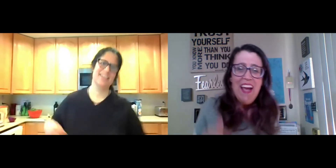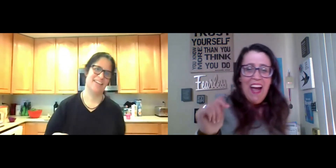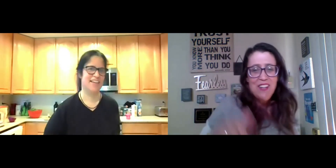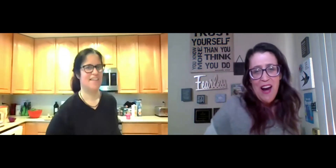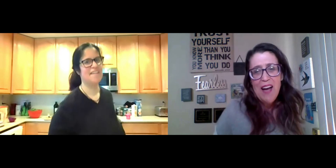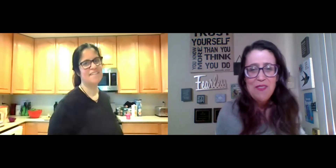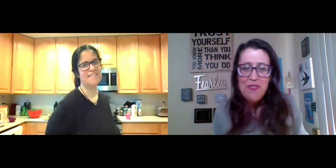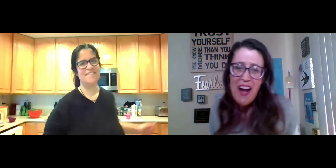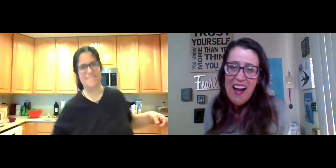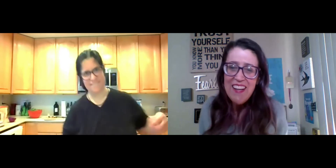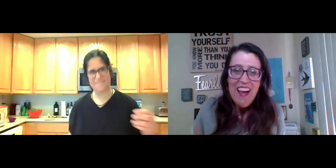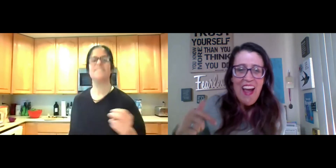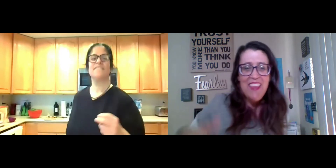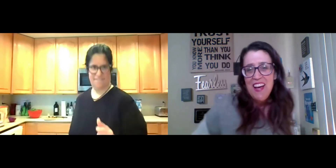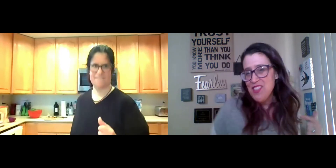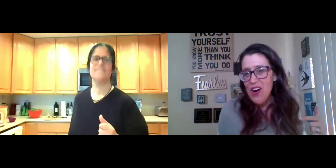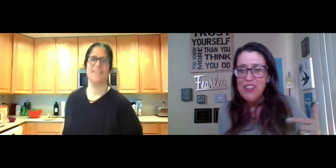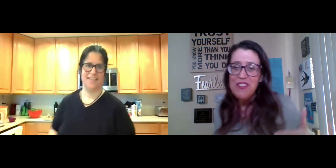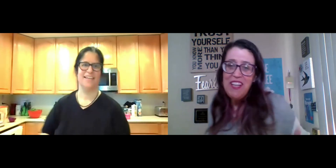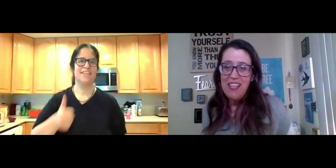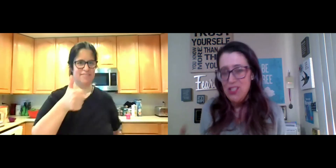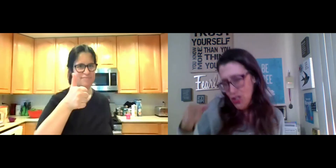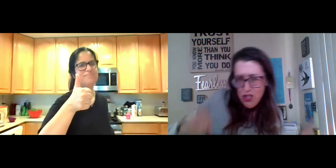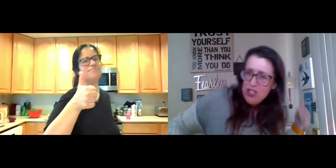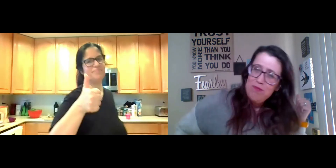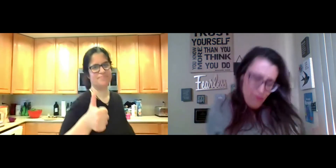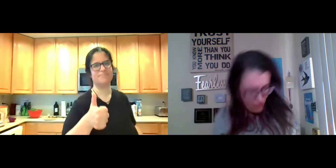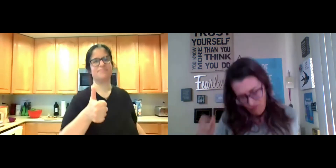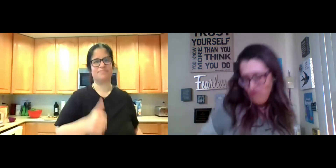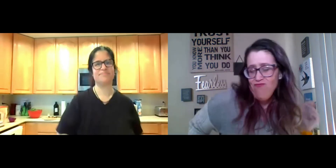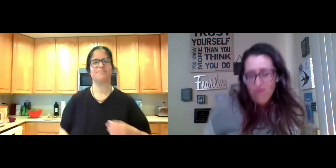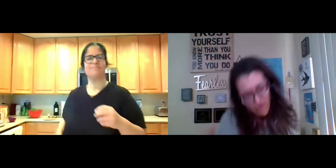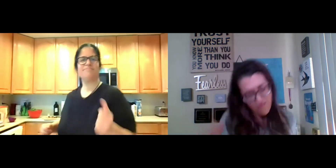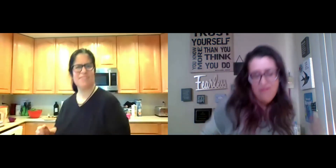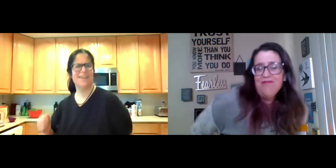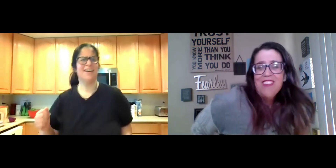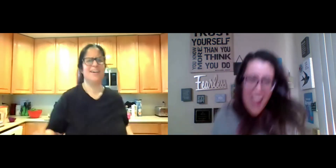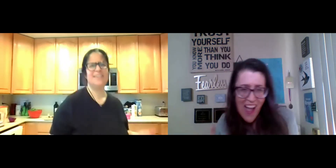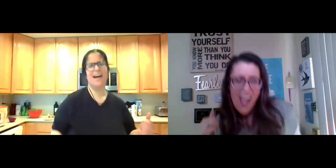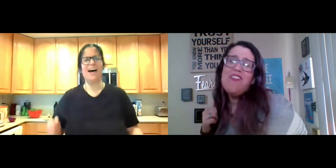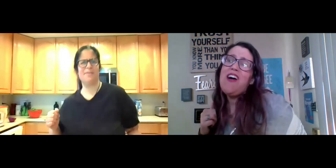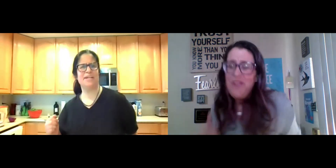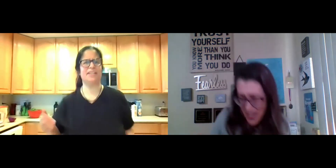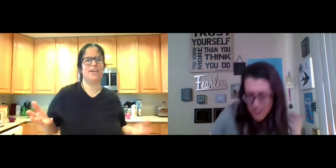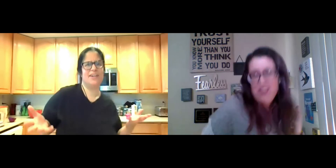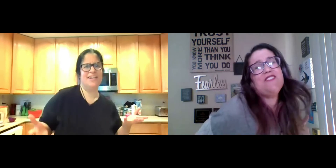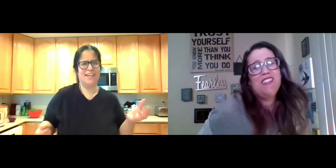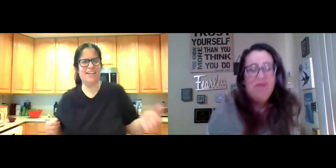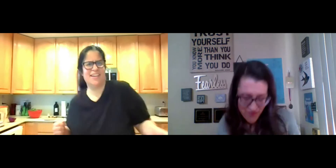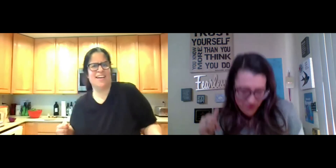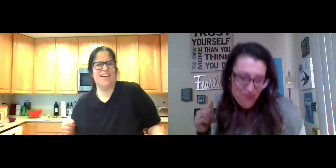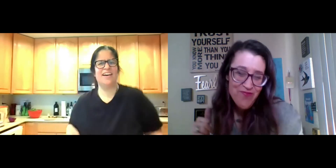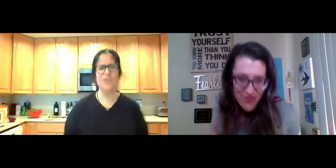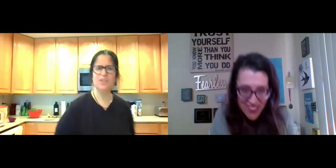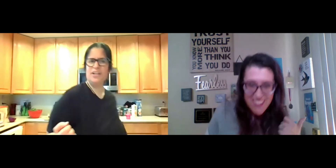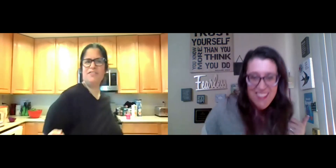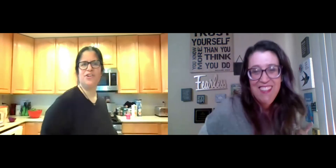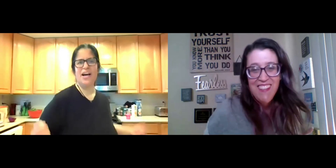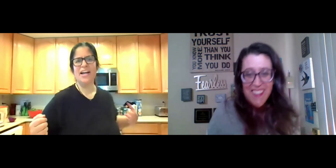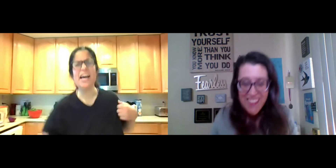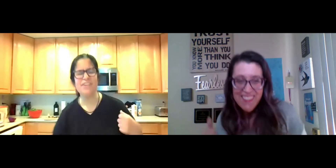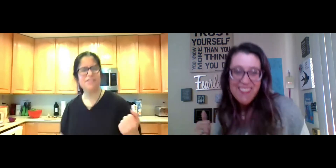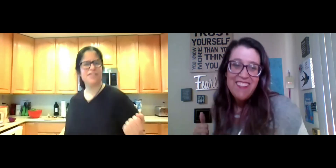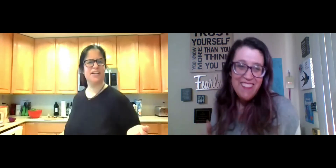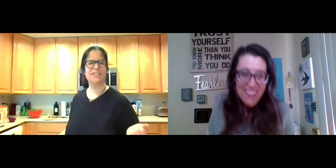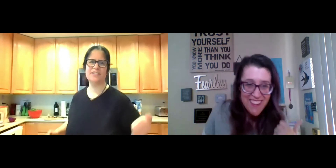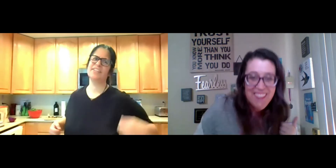doing and you're having fun and that's all you need. So you just have that face going. Well, if